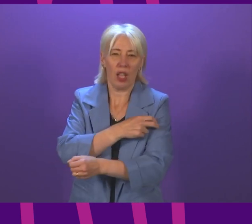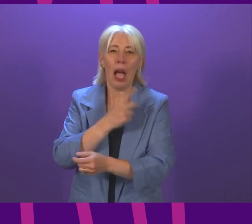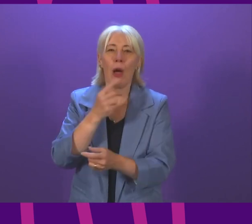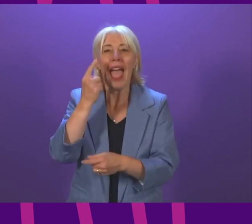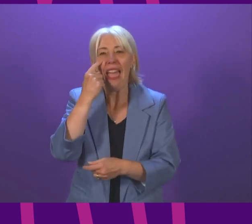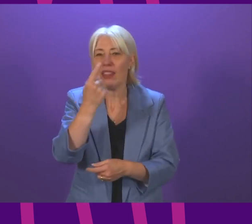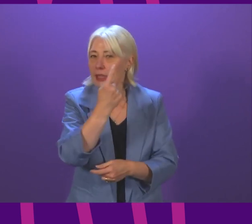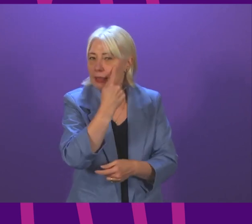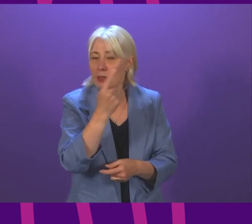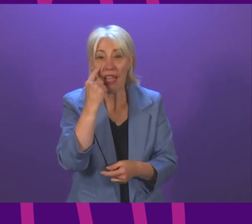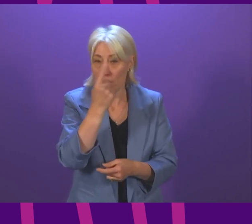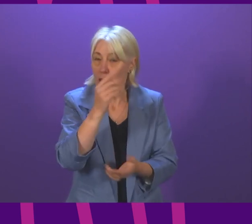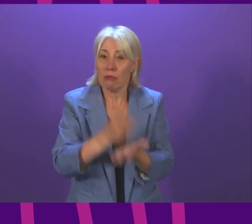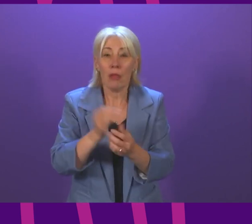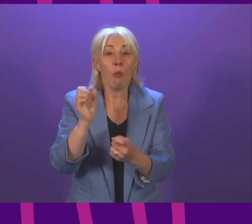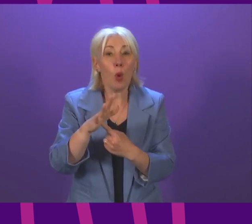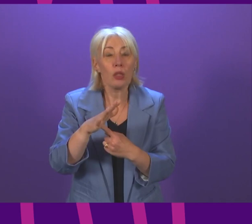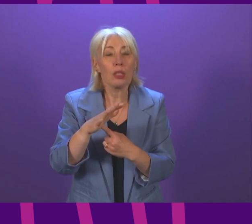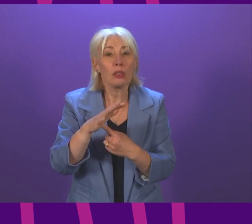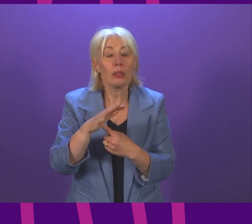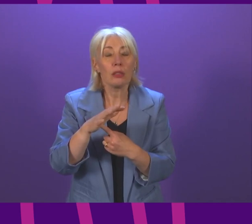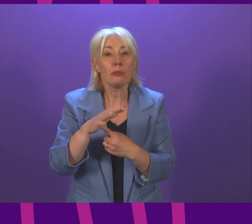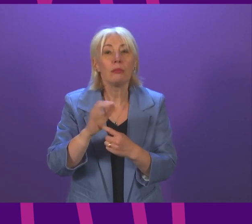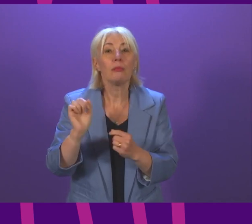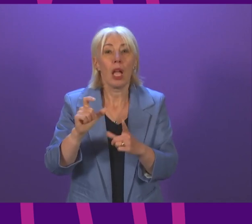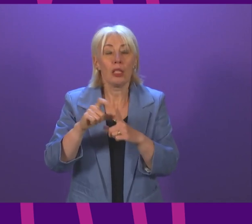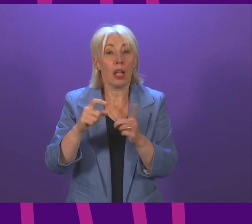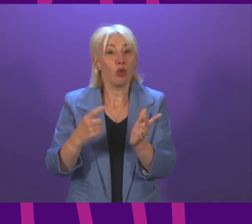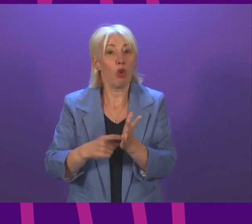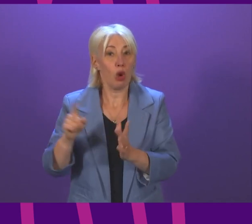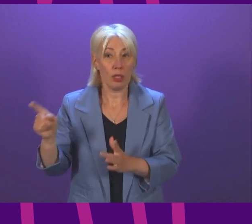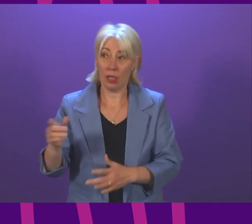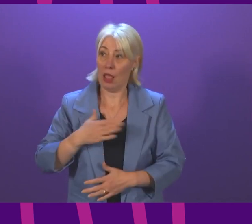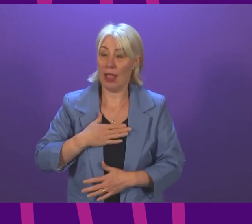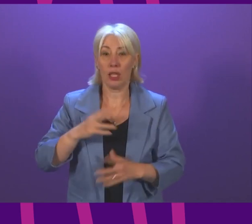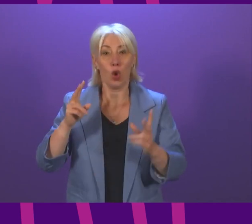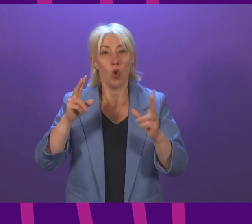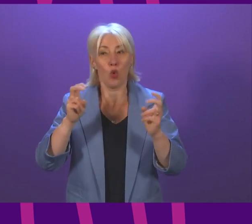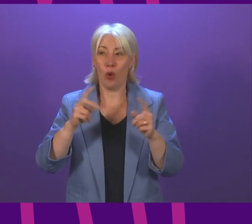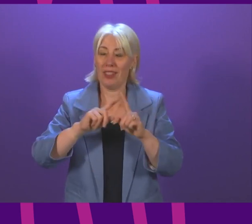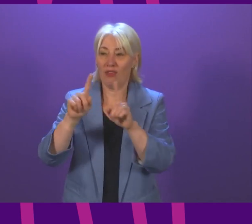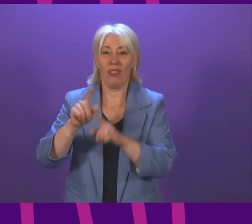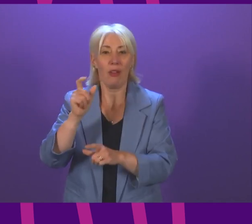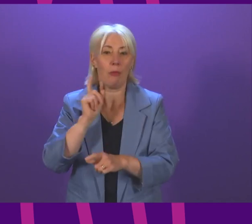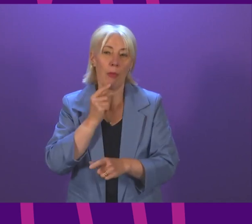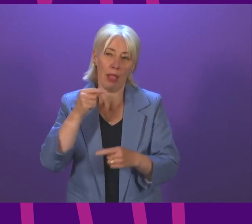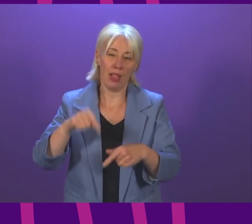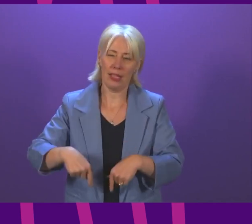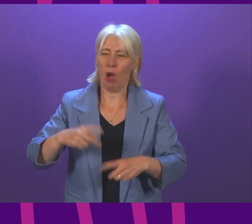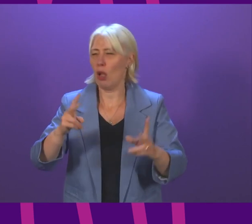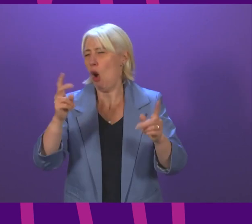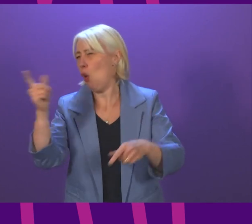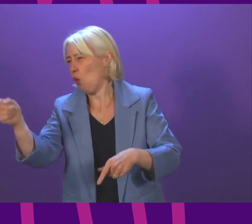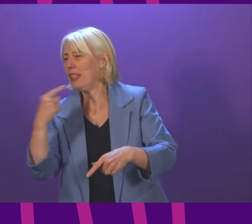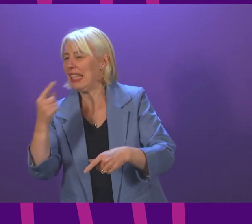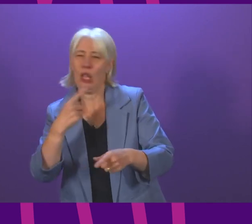evidence is important and Douglas Ross likes quite legitimately to quote different people before this chamber. So in